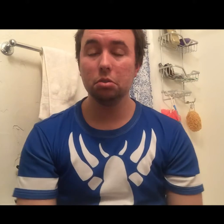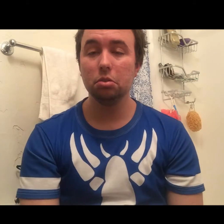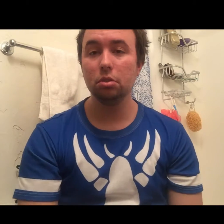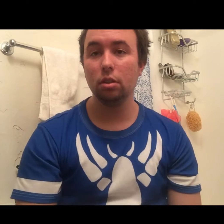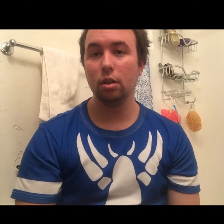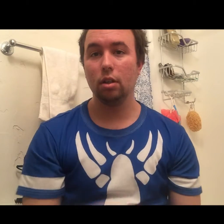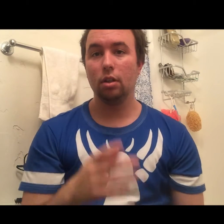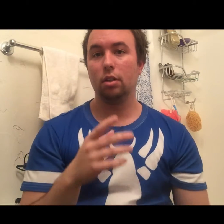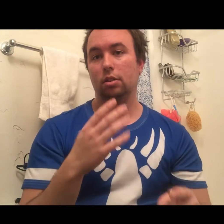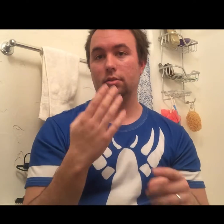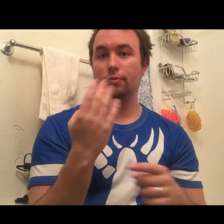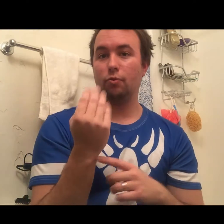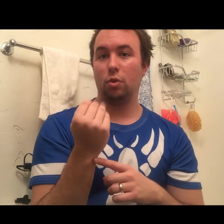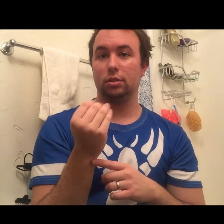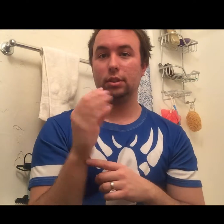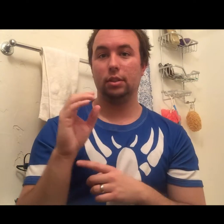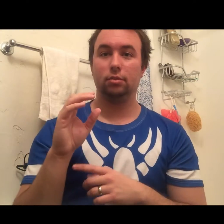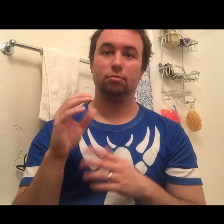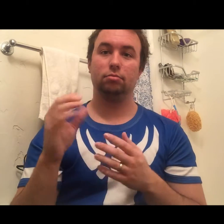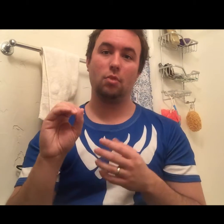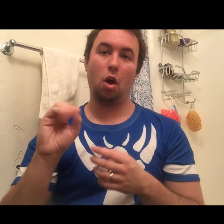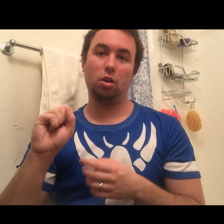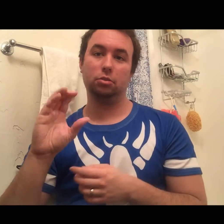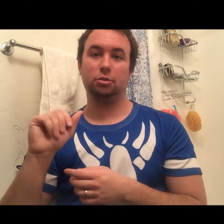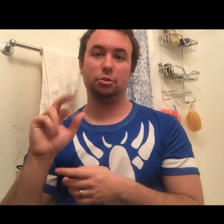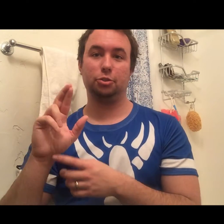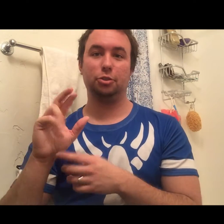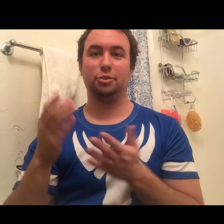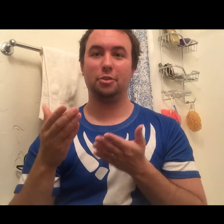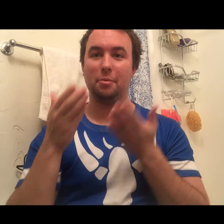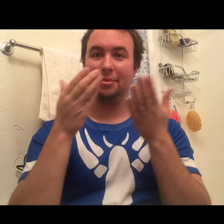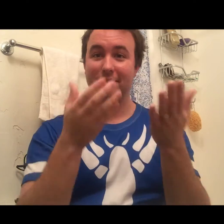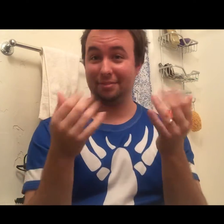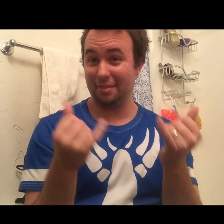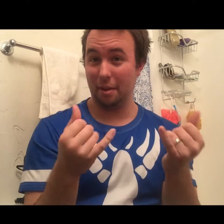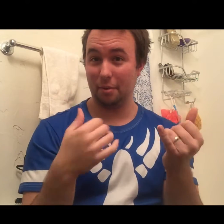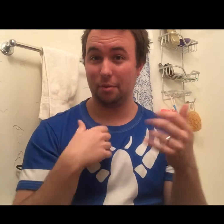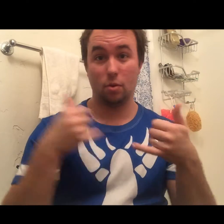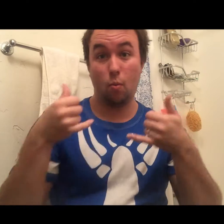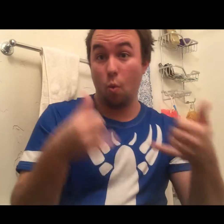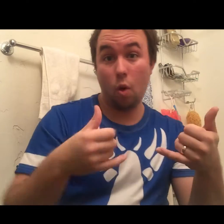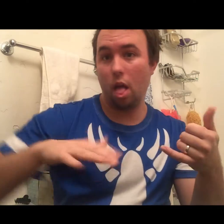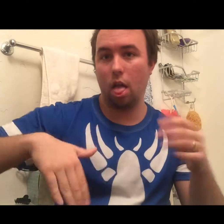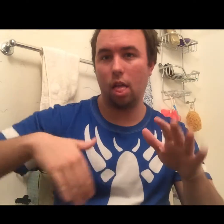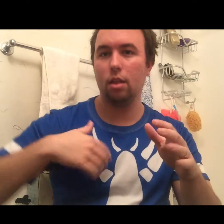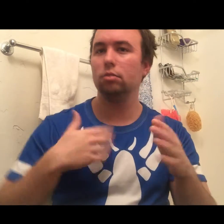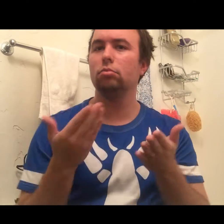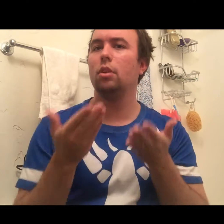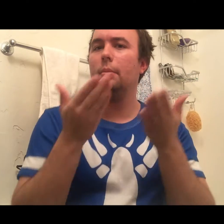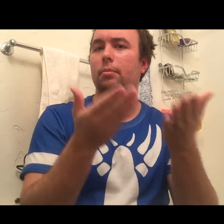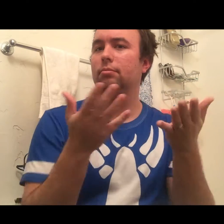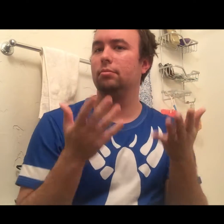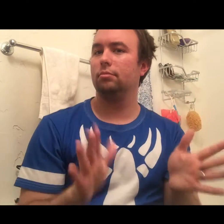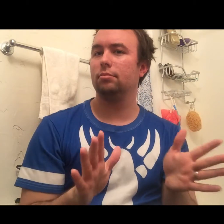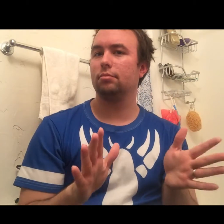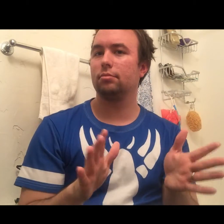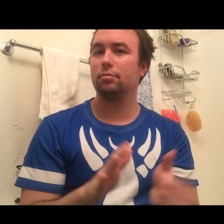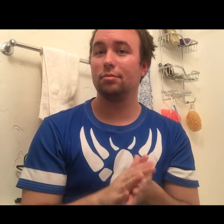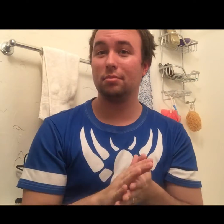I think about that day I left him at a Greyhound station west of Santa Fe We were seventeen, but